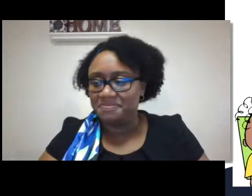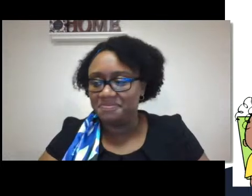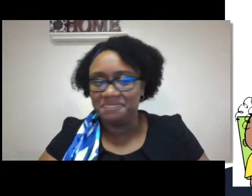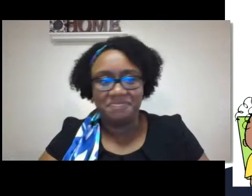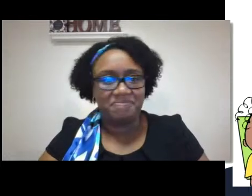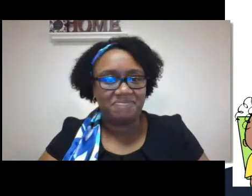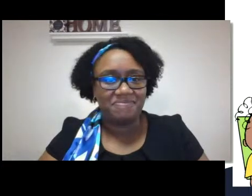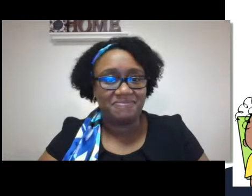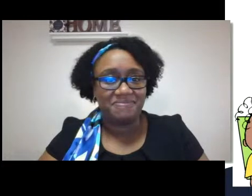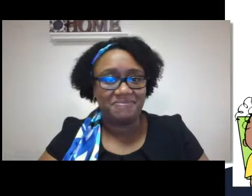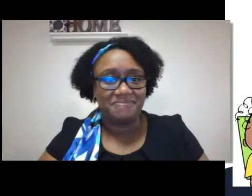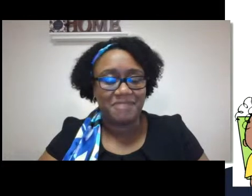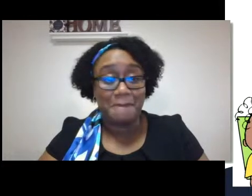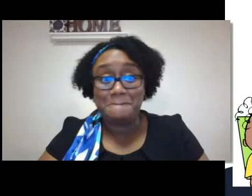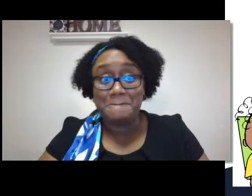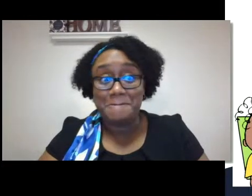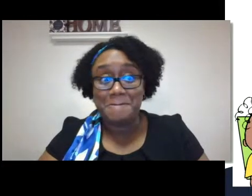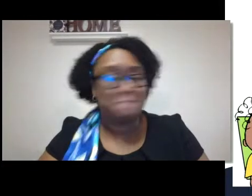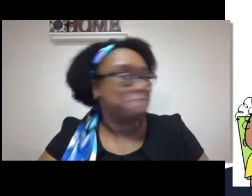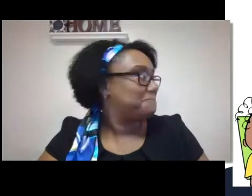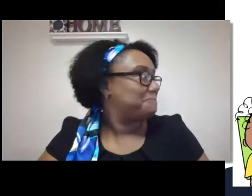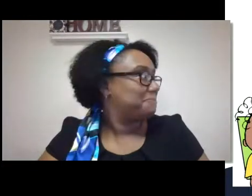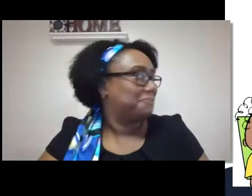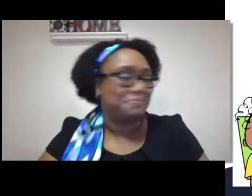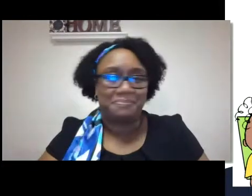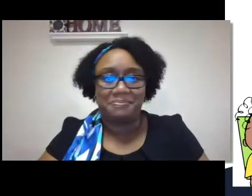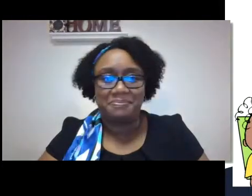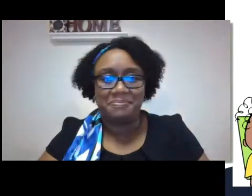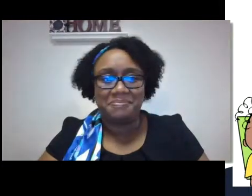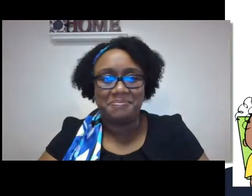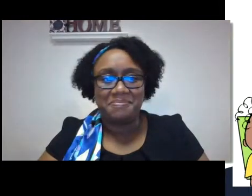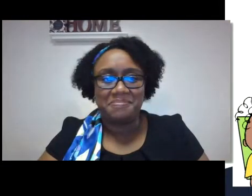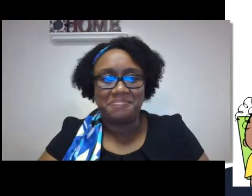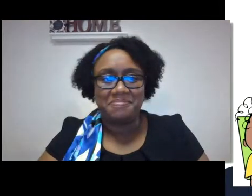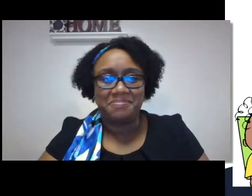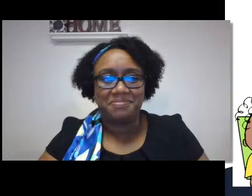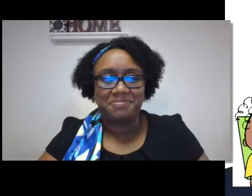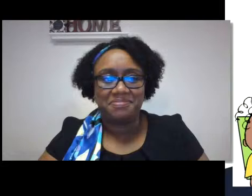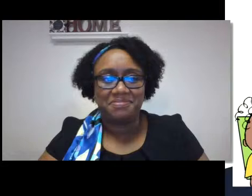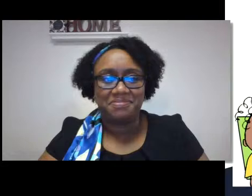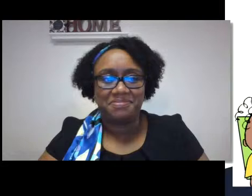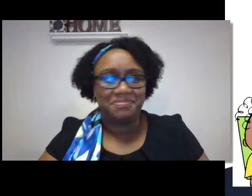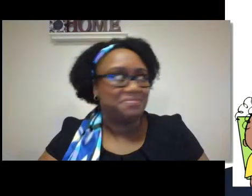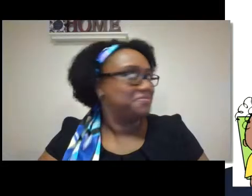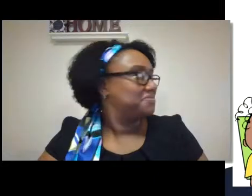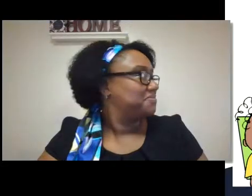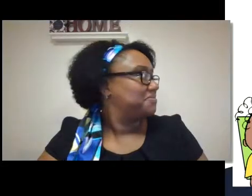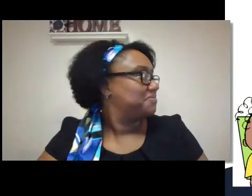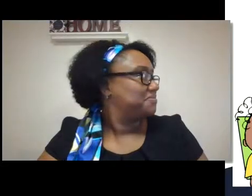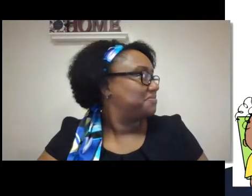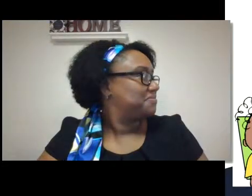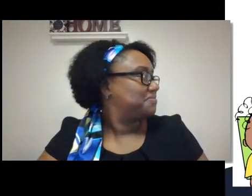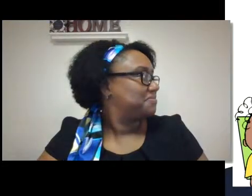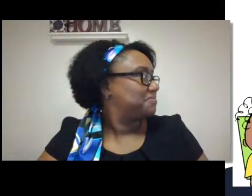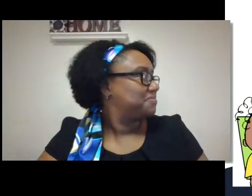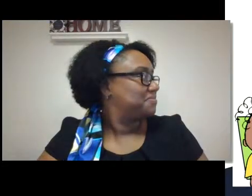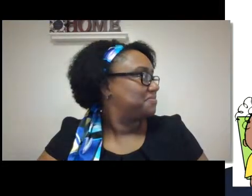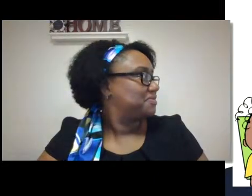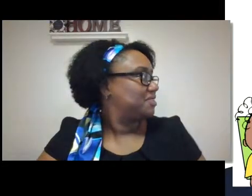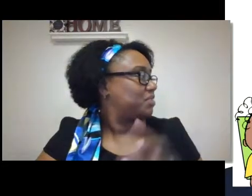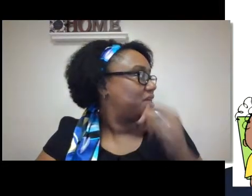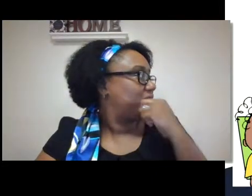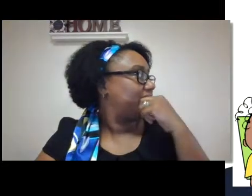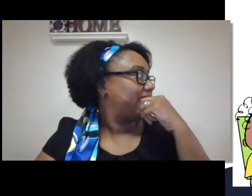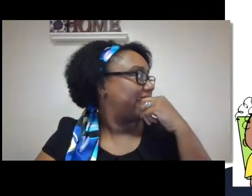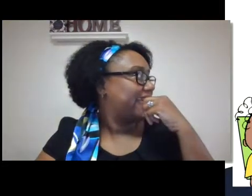I think it's about time for Q and A. We will open up the floor to our viewers. Okay.